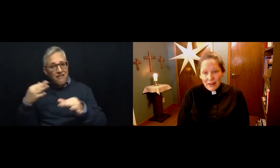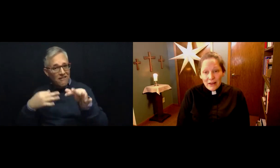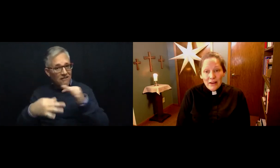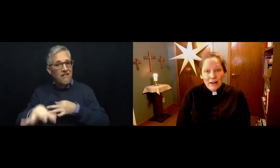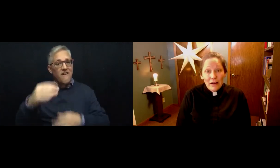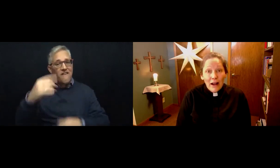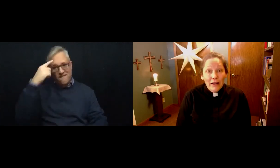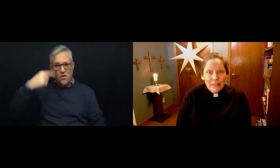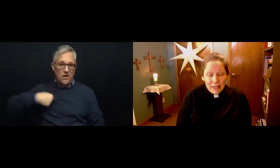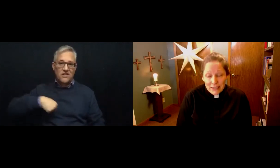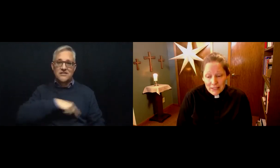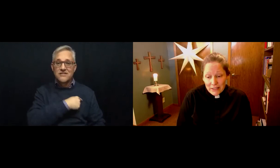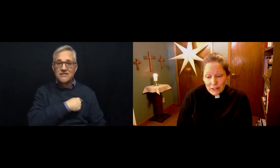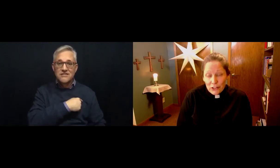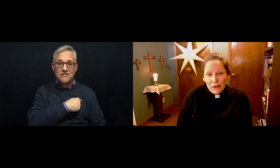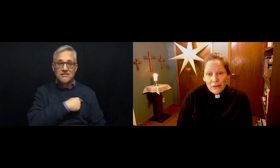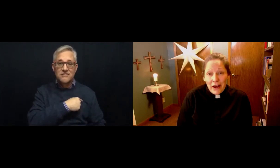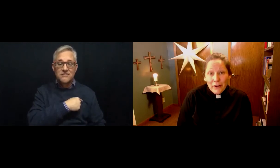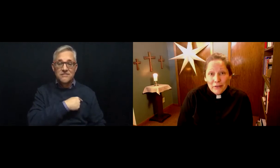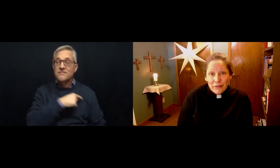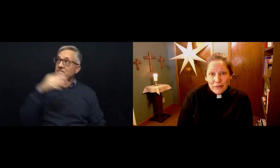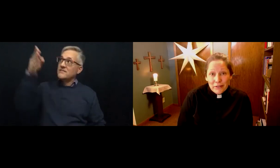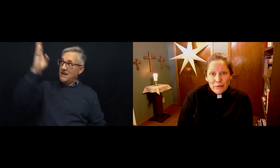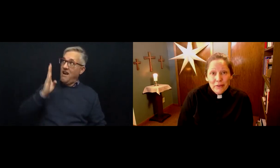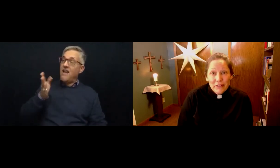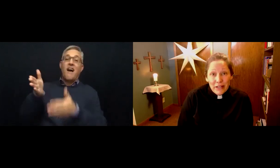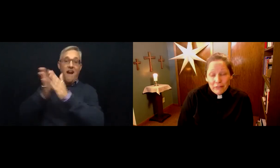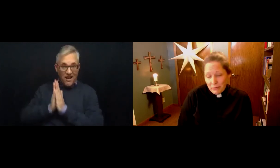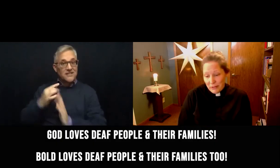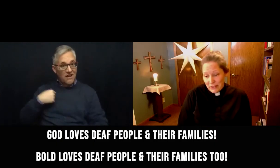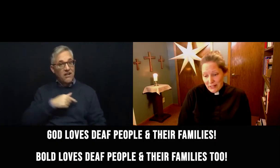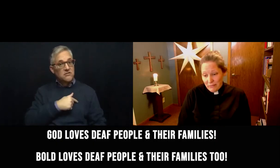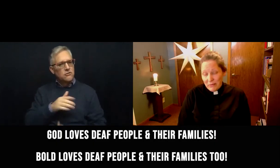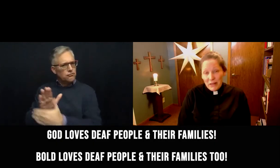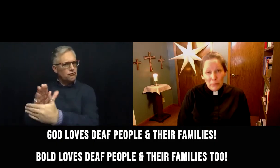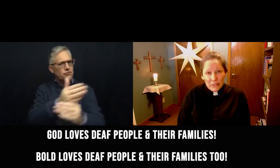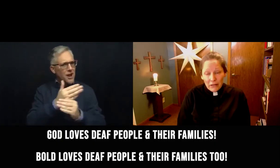God has asked us to share that good news with the deaf community in particular.